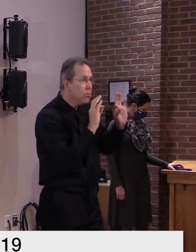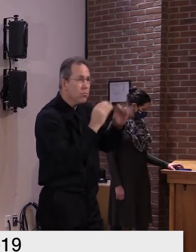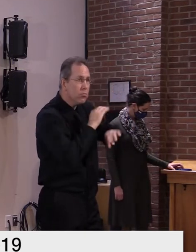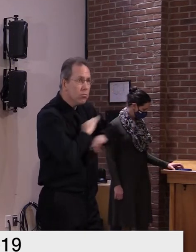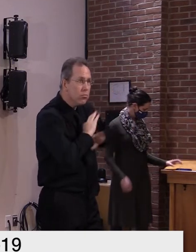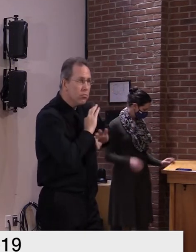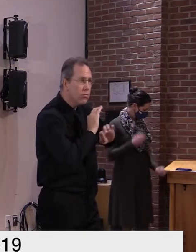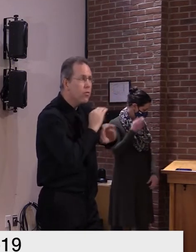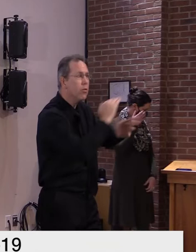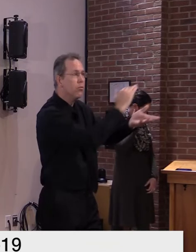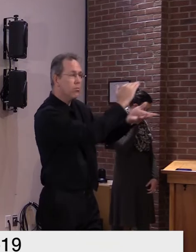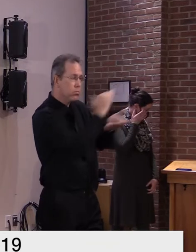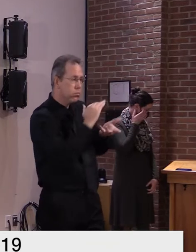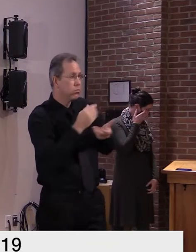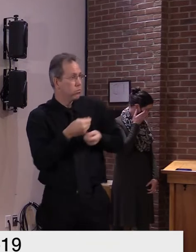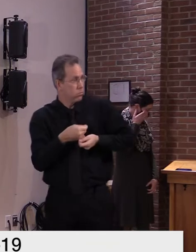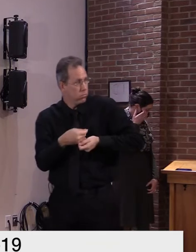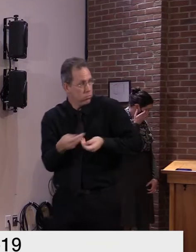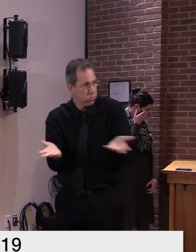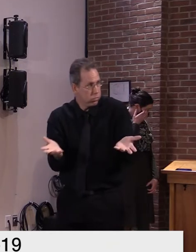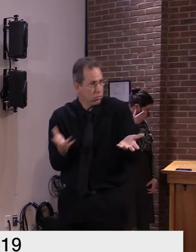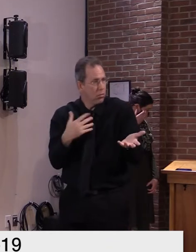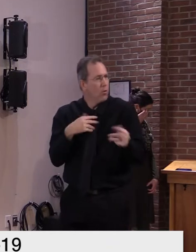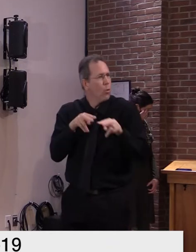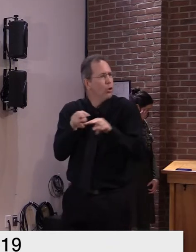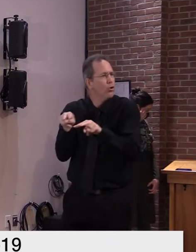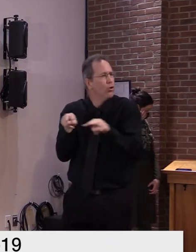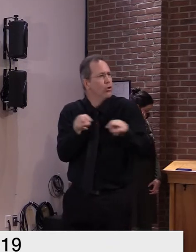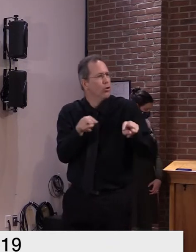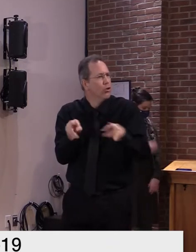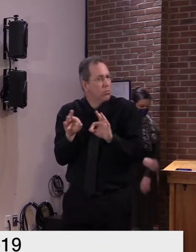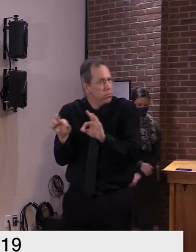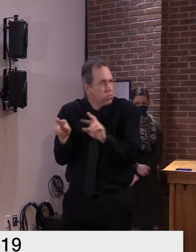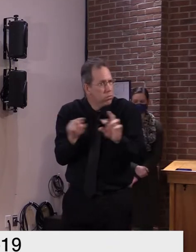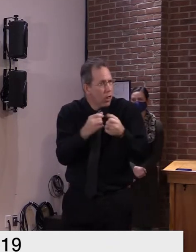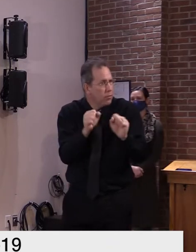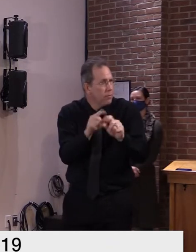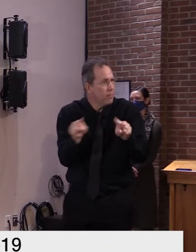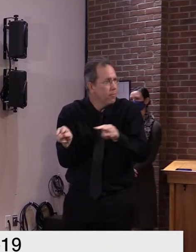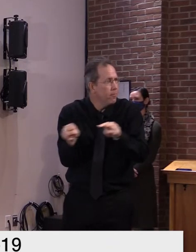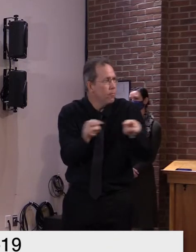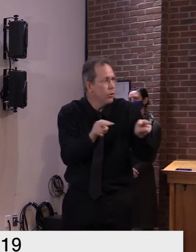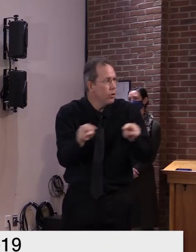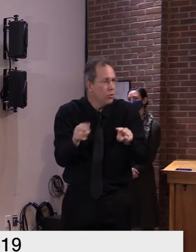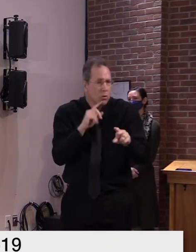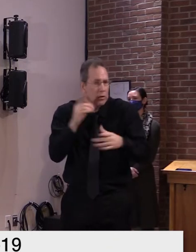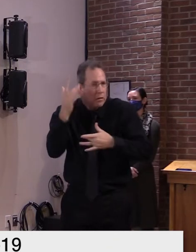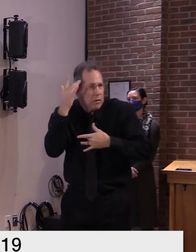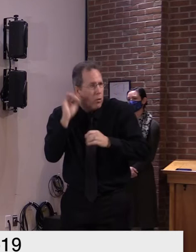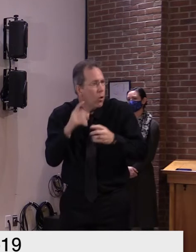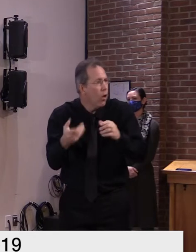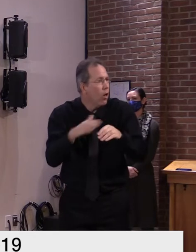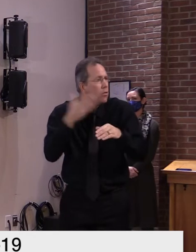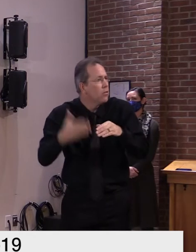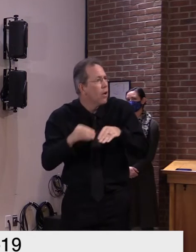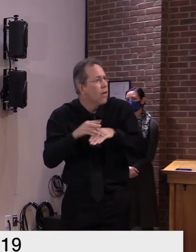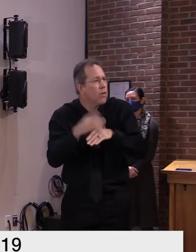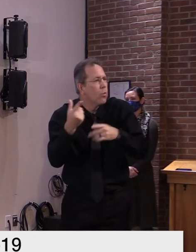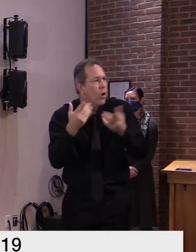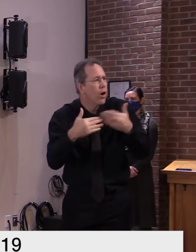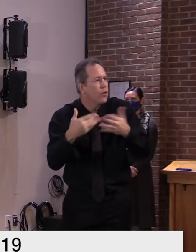of all of this at the same time because it really is going to be important with all the different platforms and there may be a third or fourth uh